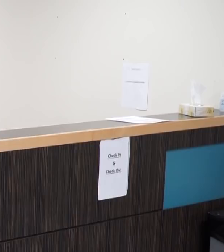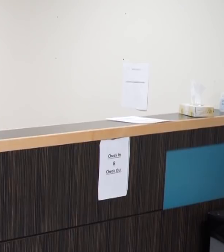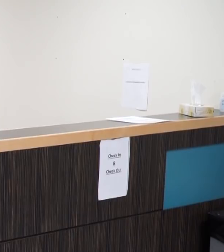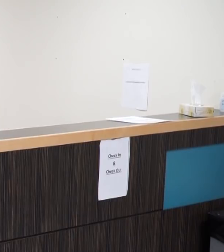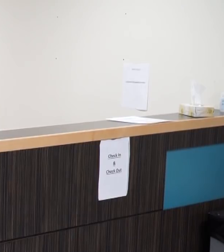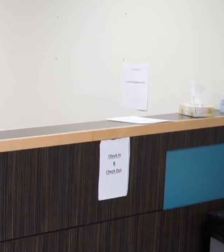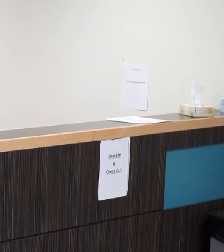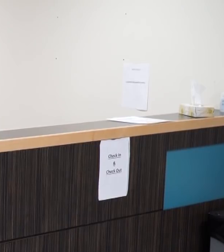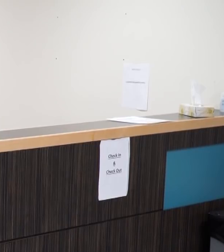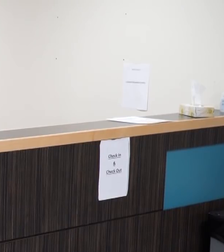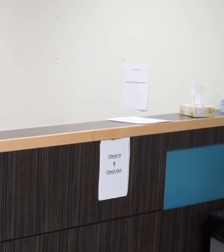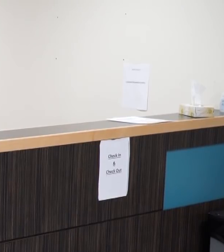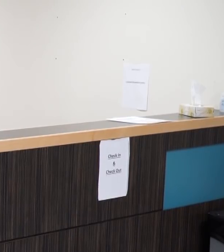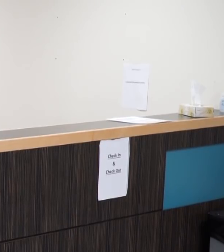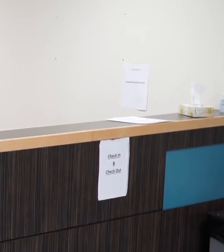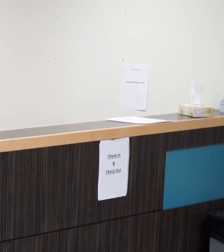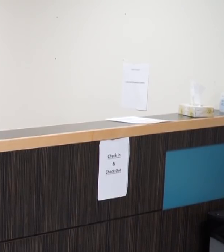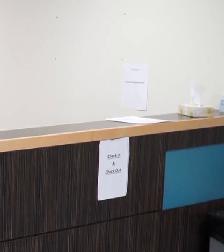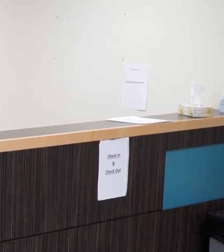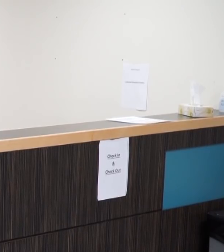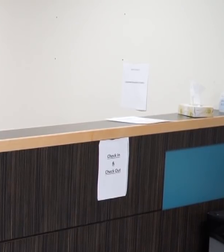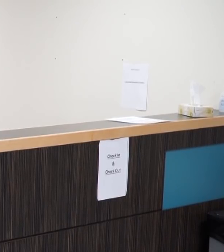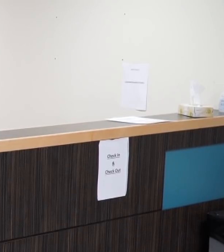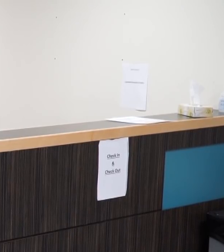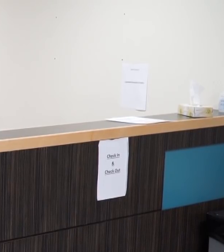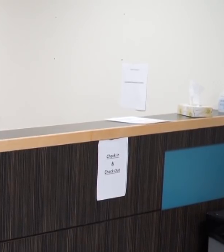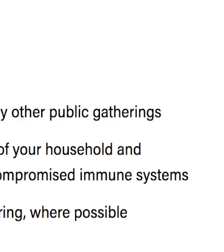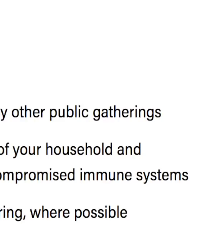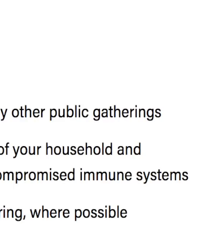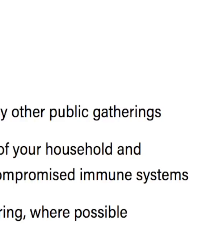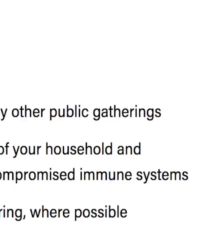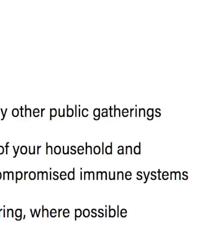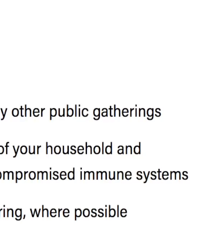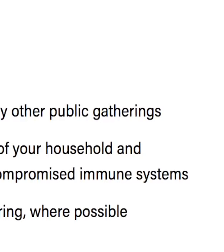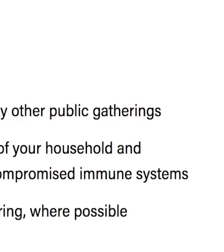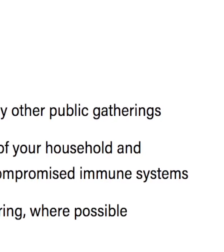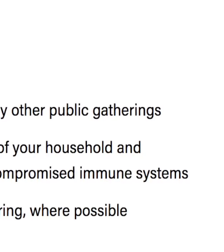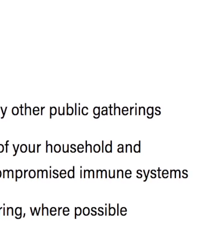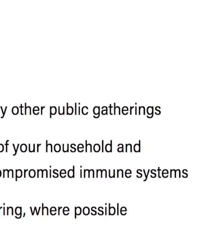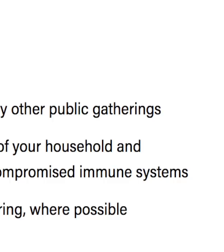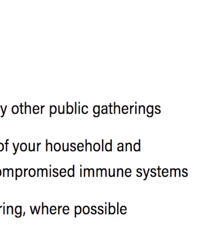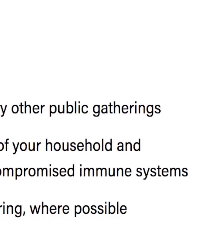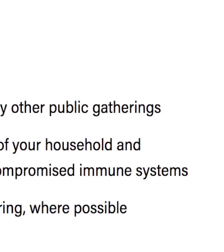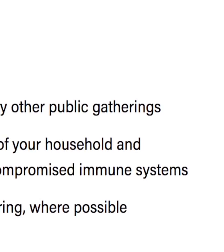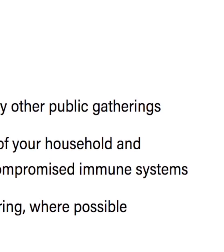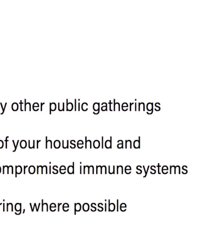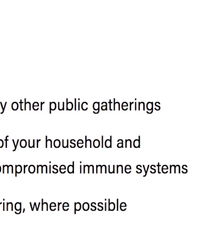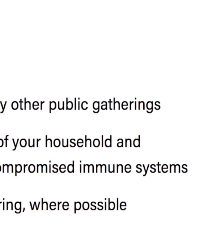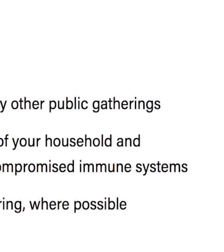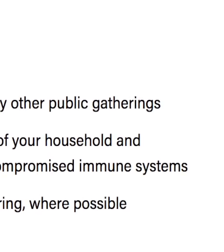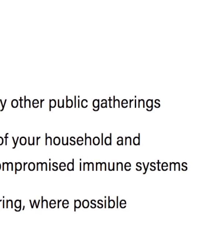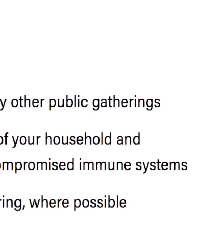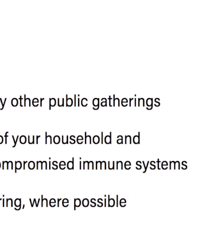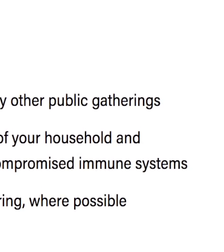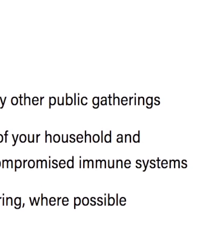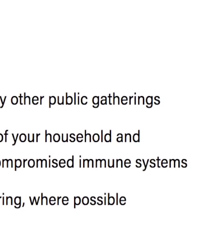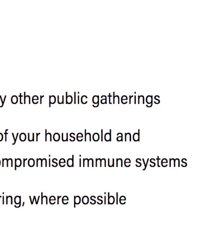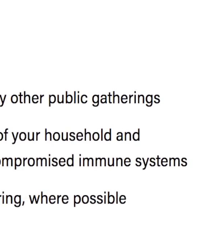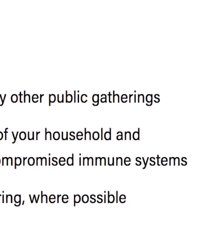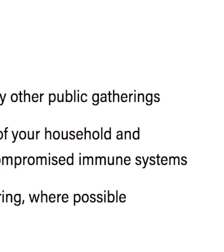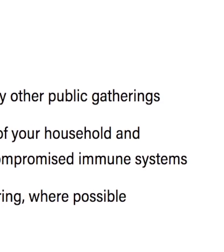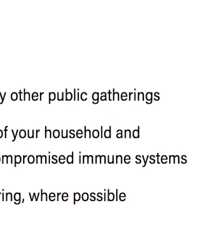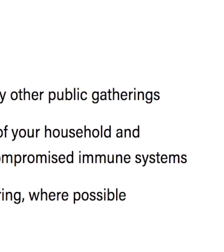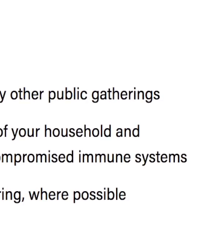We have updated our self-isolation guidelines for those who are sick. The current recommendation for anyone sick with cough,